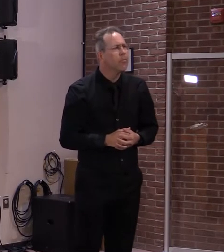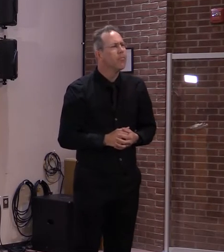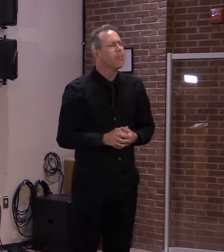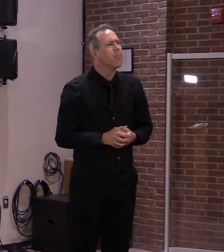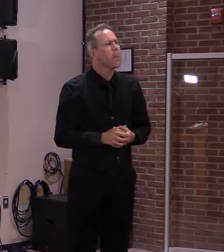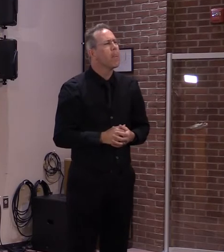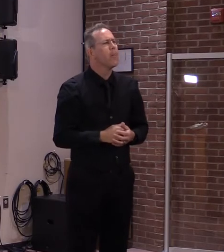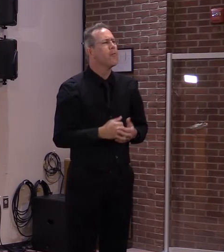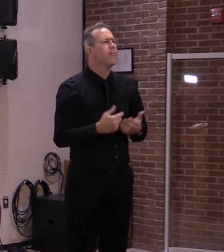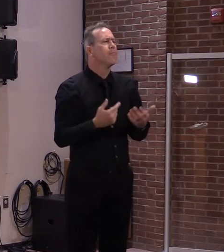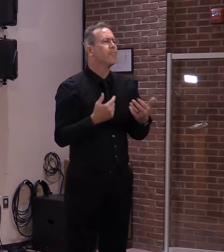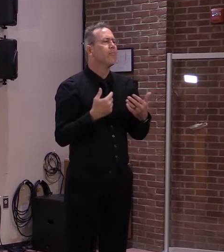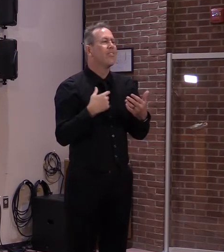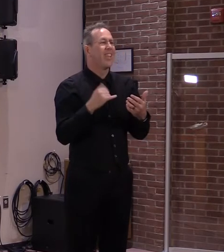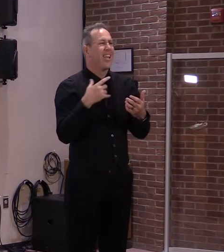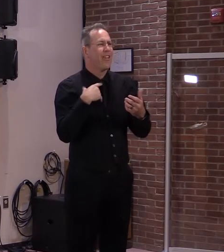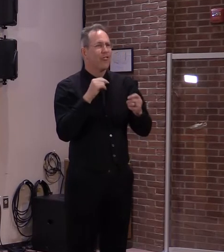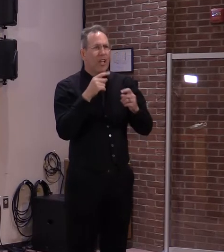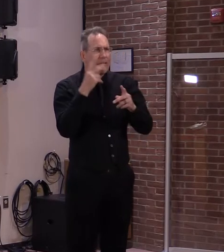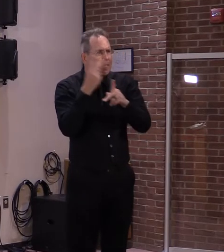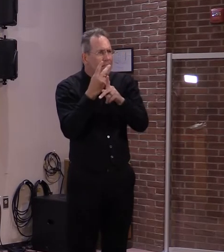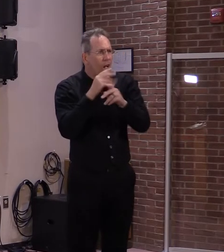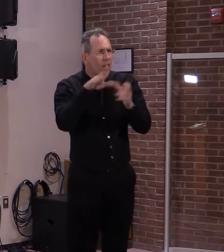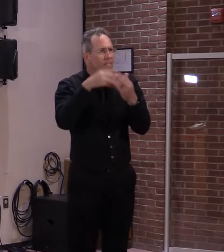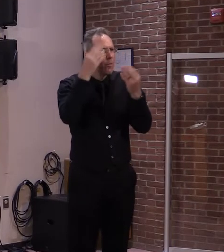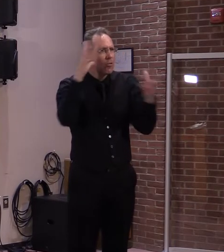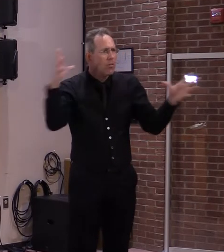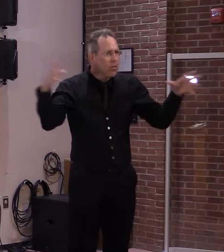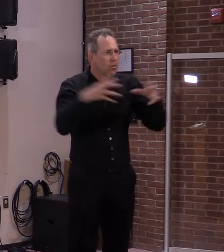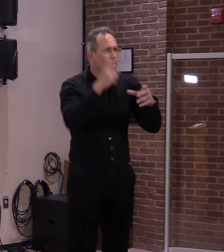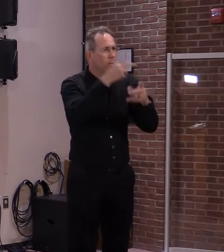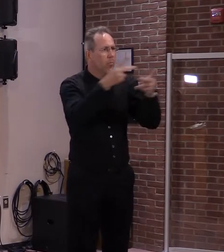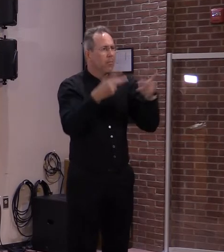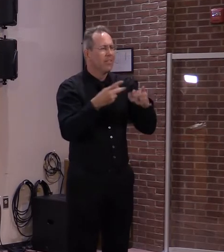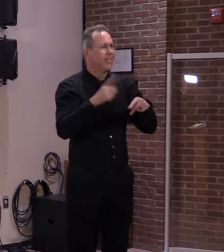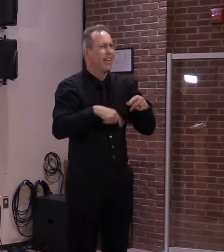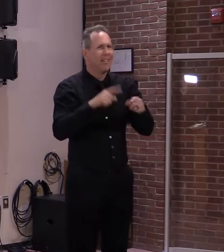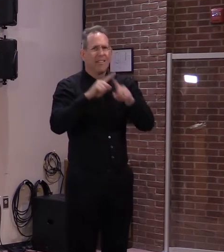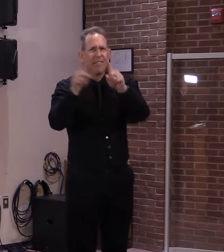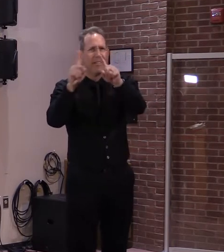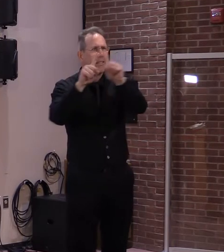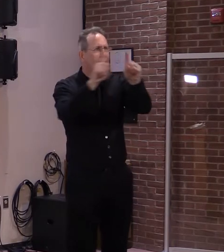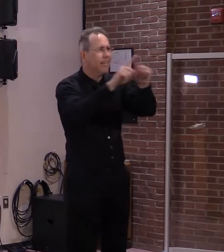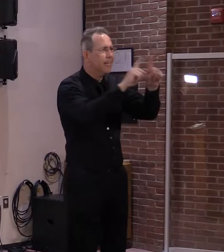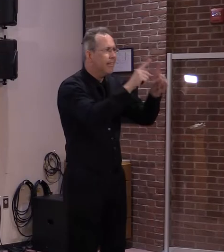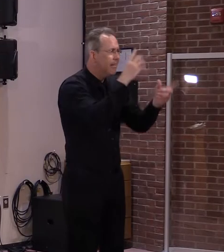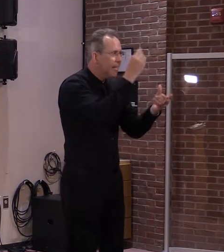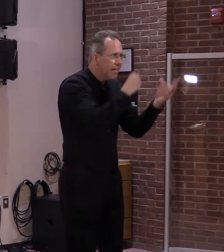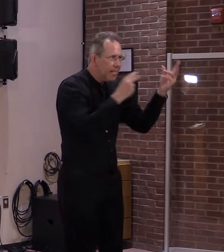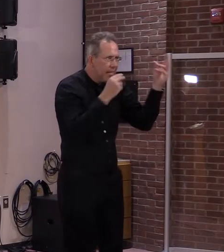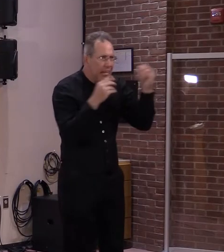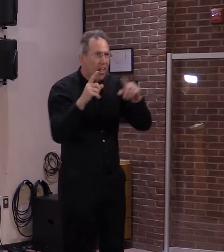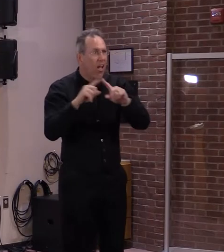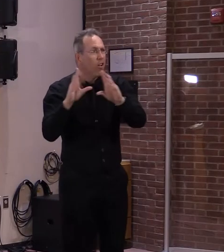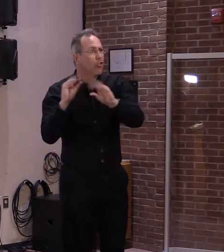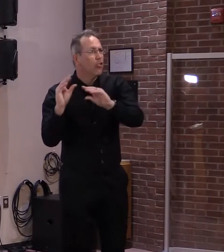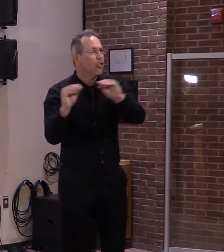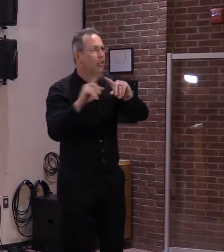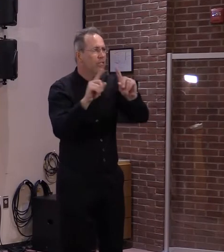stop where you can grab this data, because there are so many different ways for people to post information.